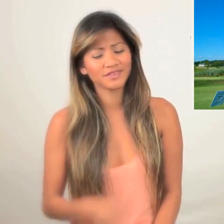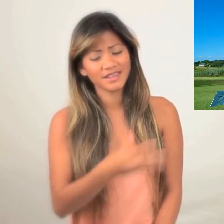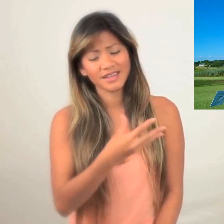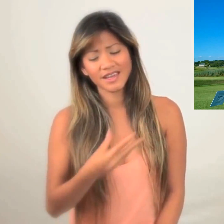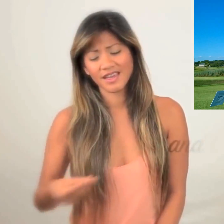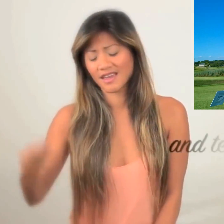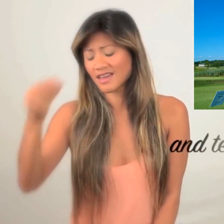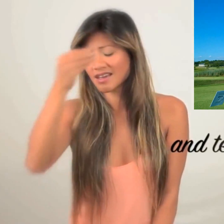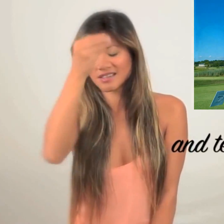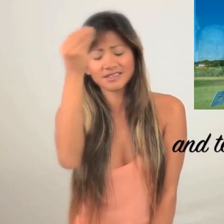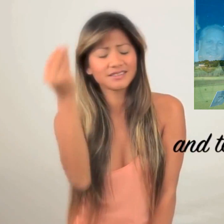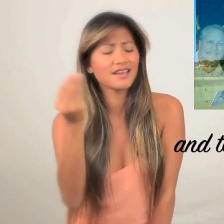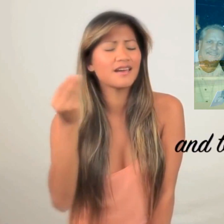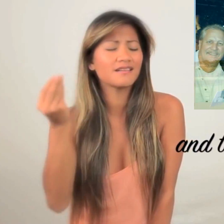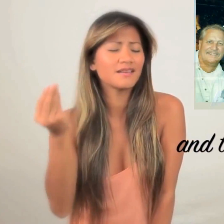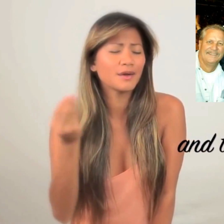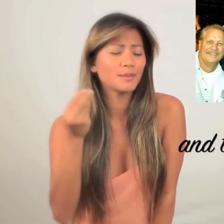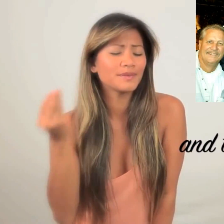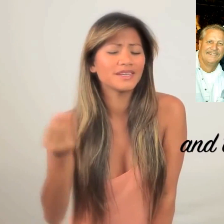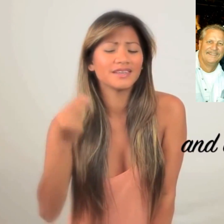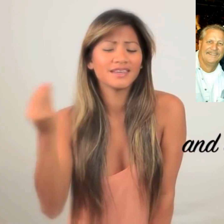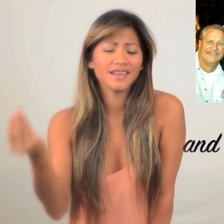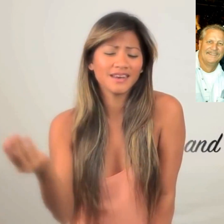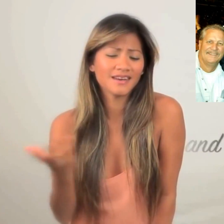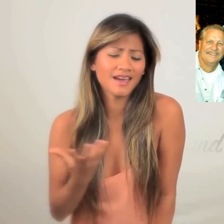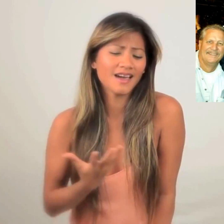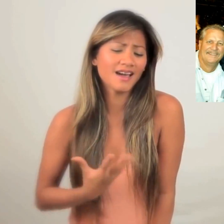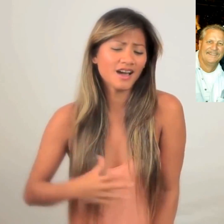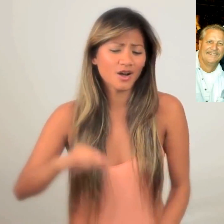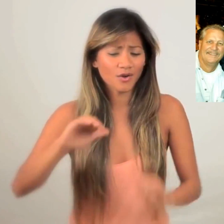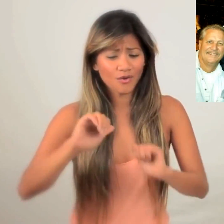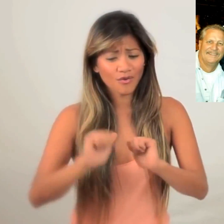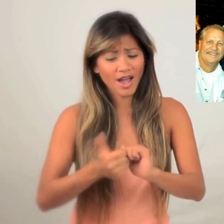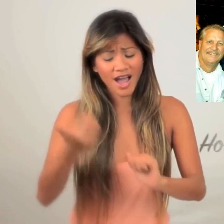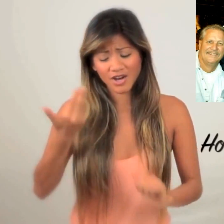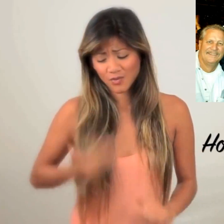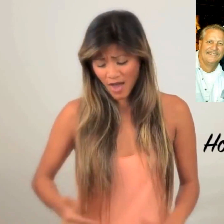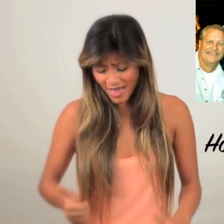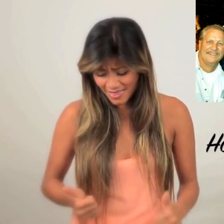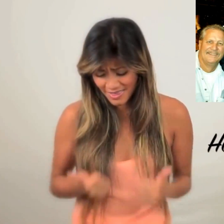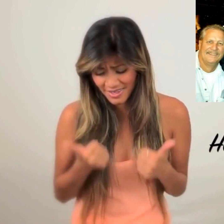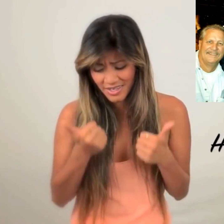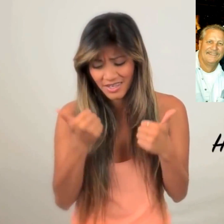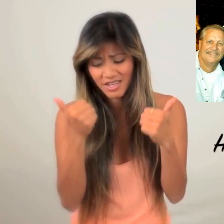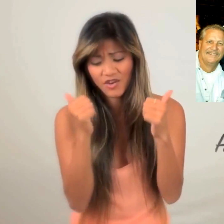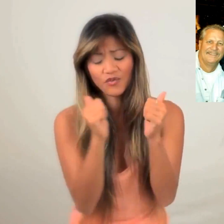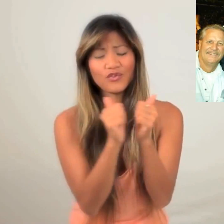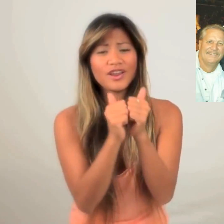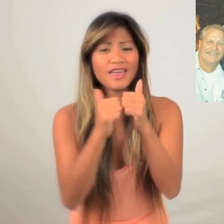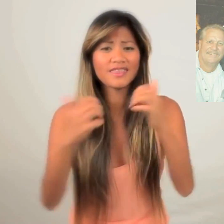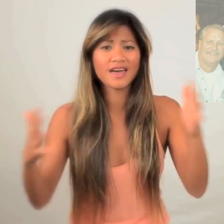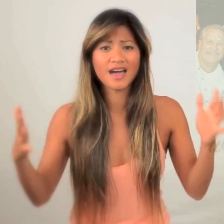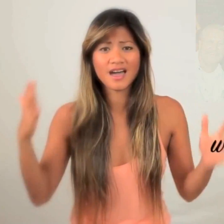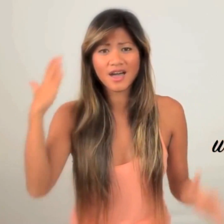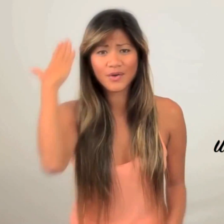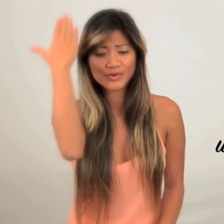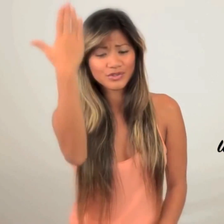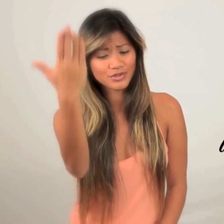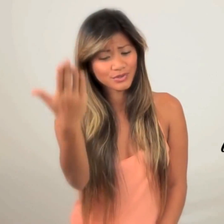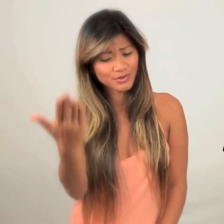And tell me now How do I live without you?